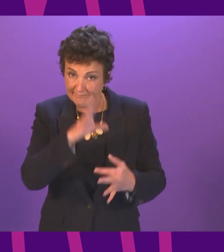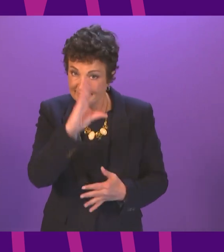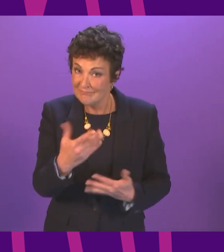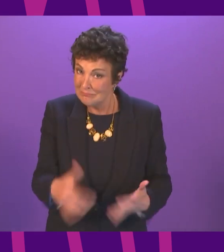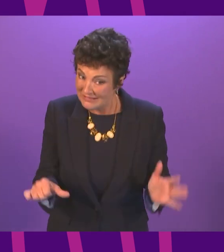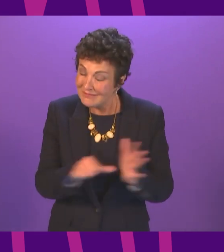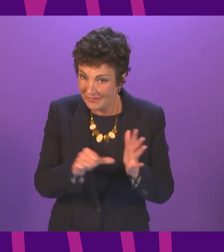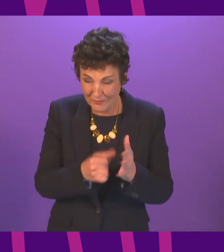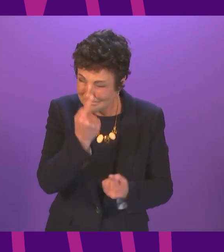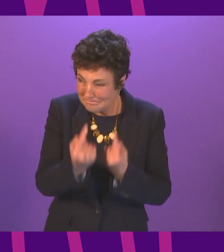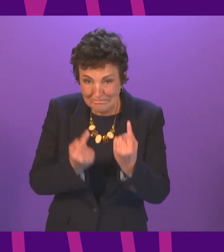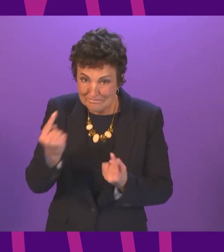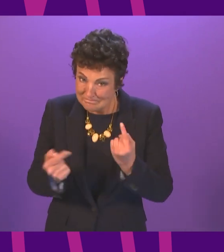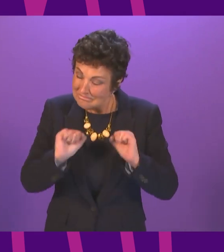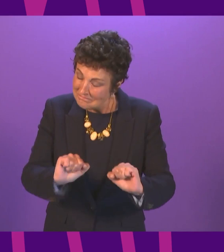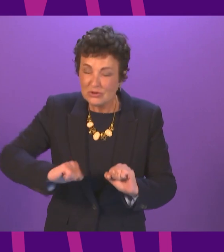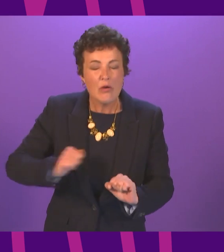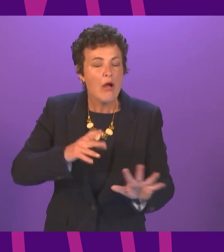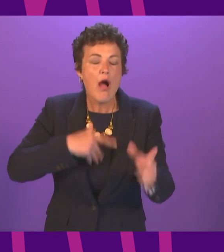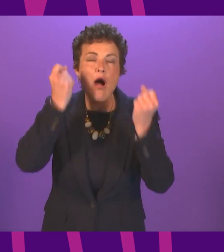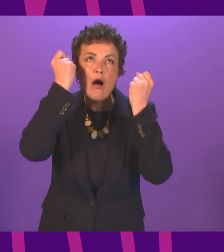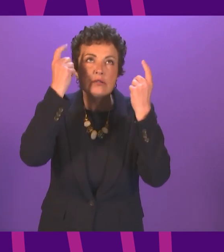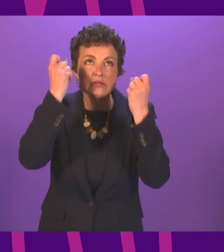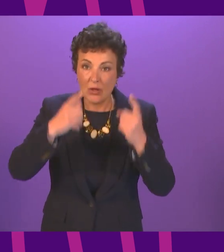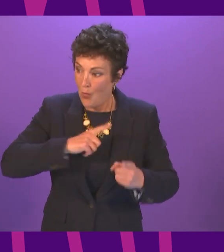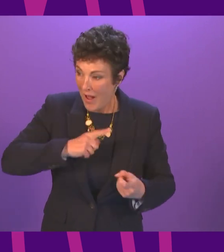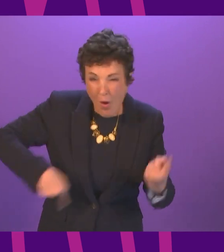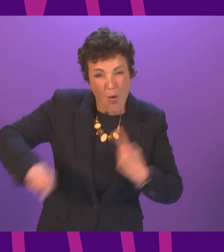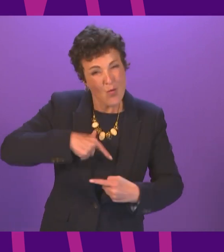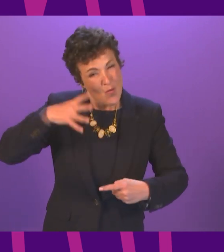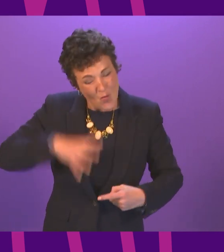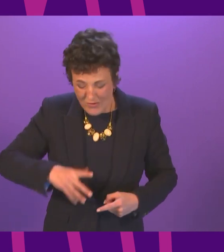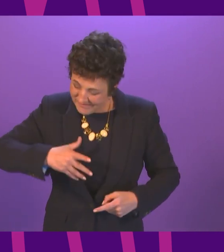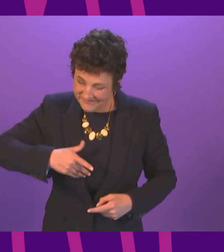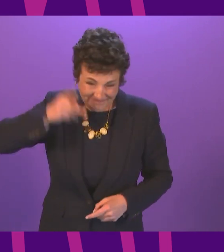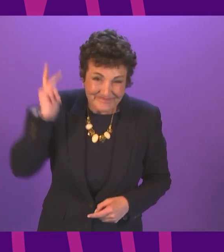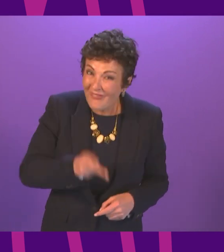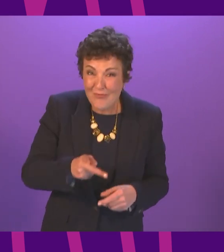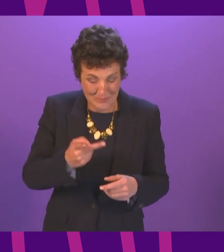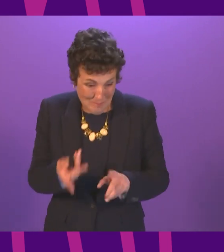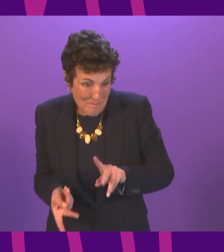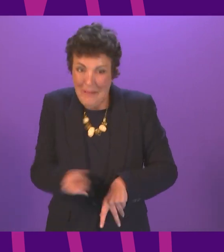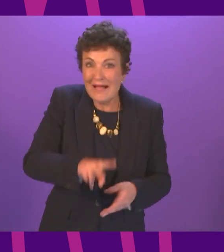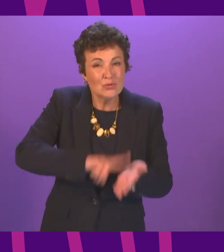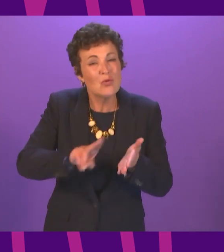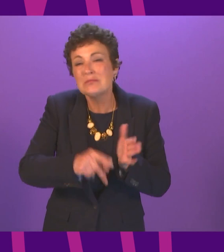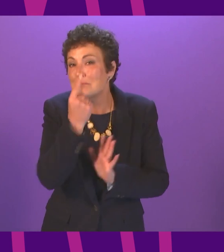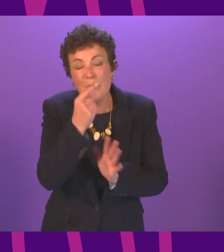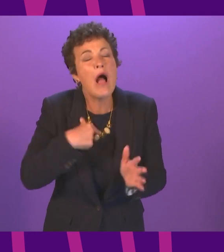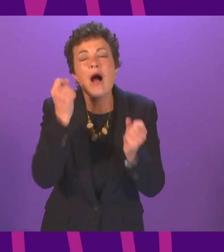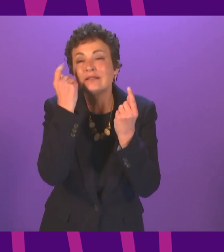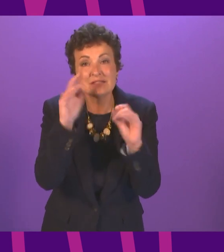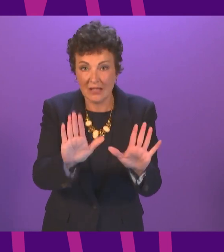in our country. I understand the urgency with which all of us want to get back to as normal a life as possible.